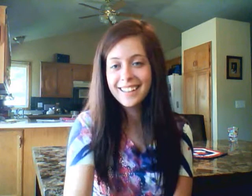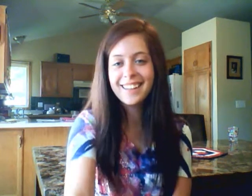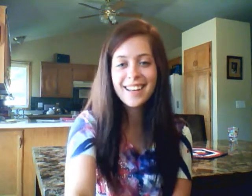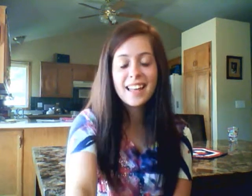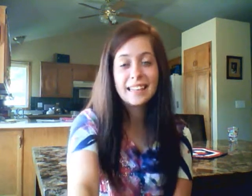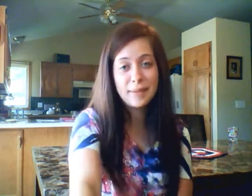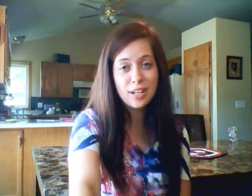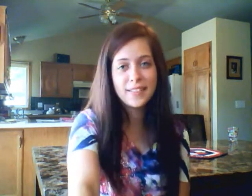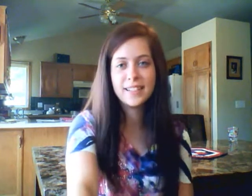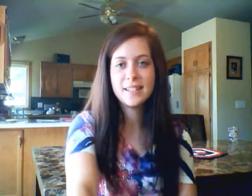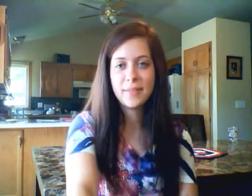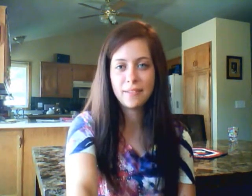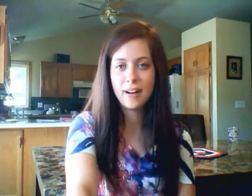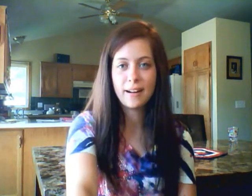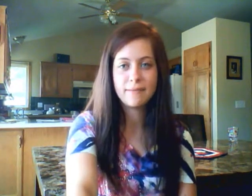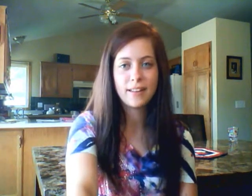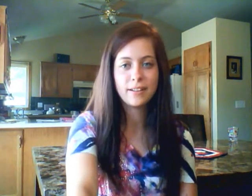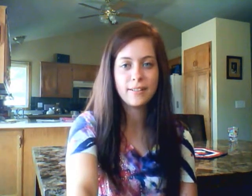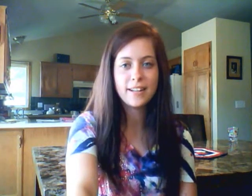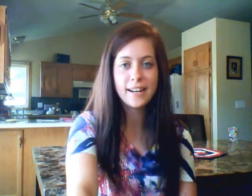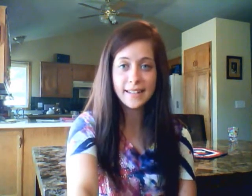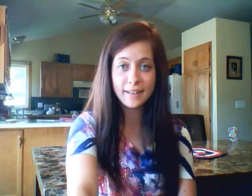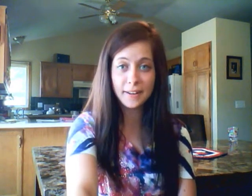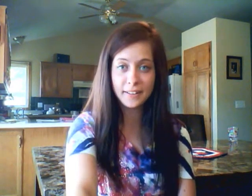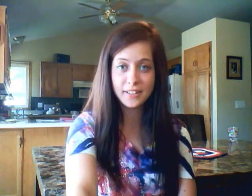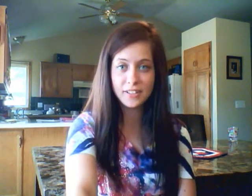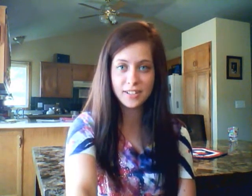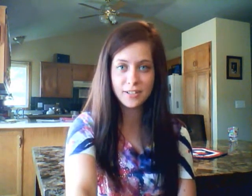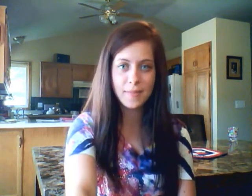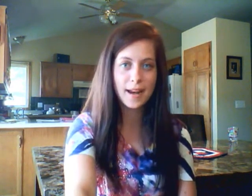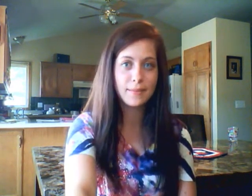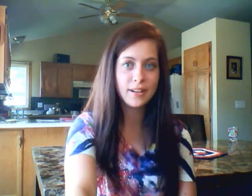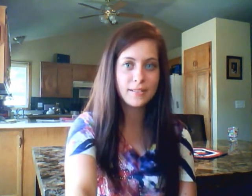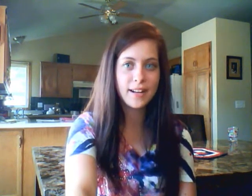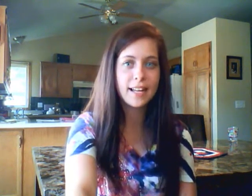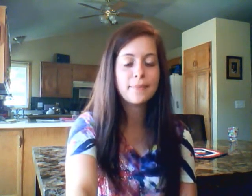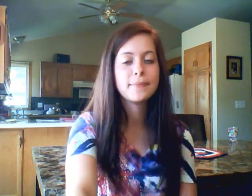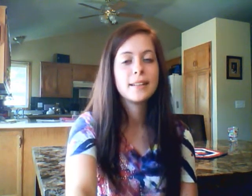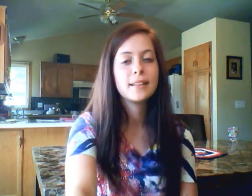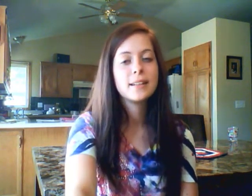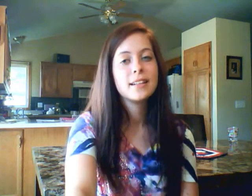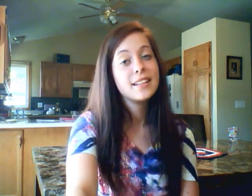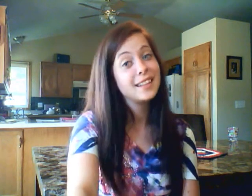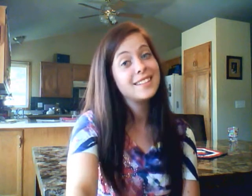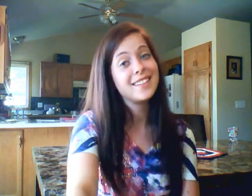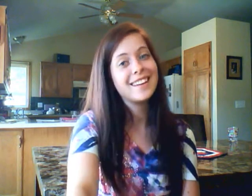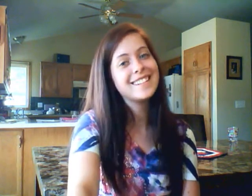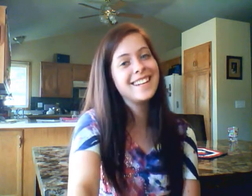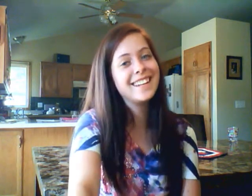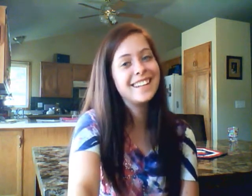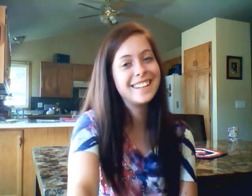And I want my life just to be by side. So thanks. my life just to be want my just to be by